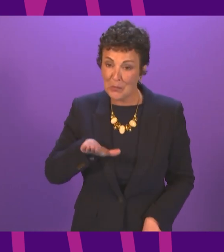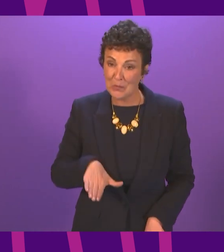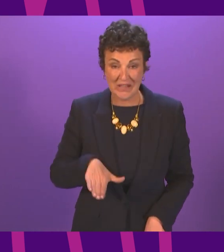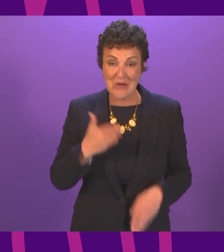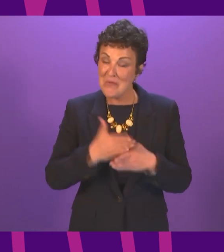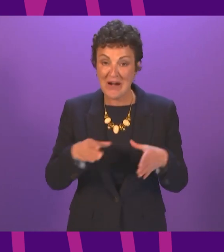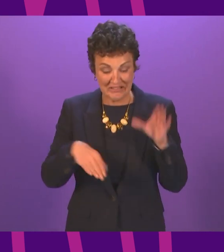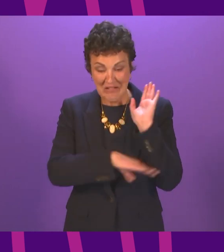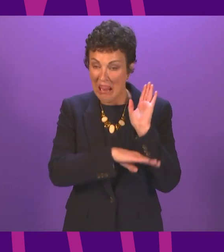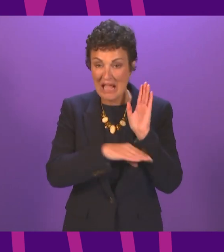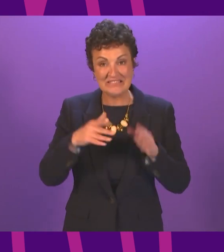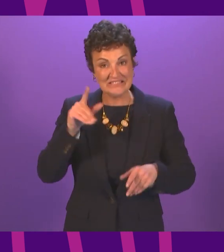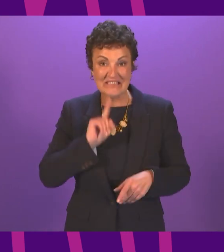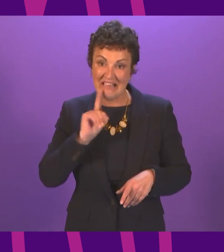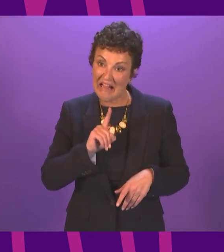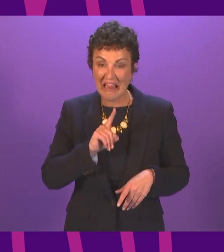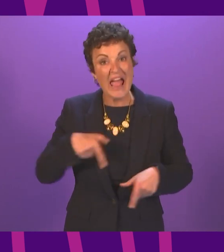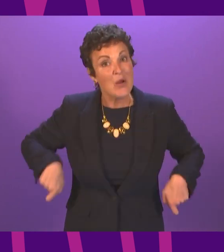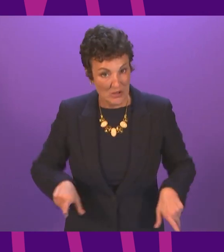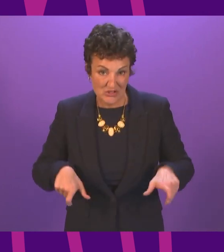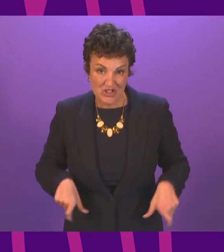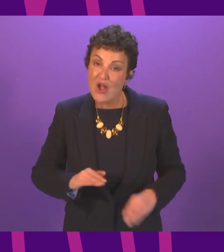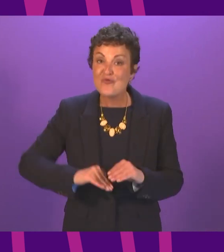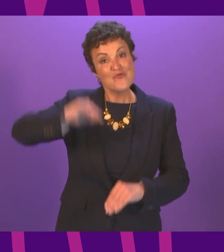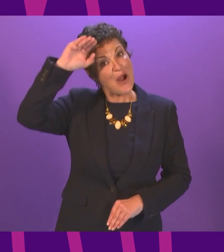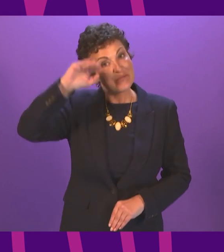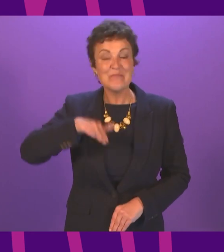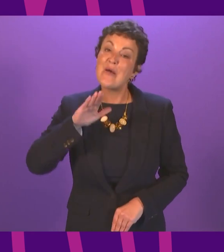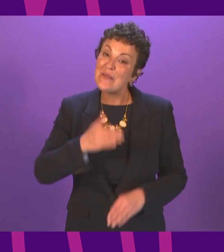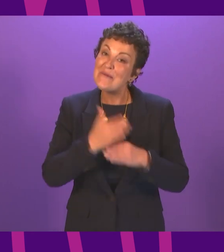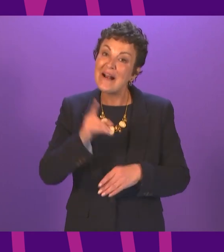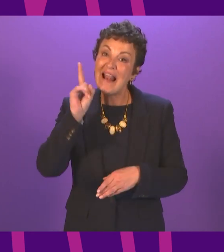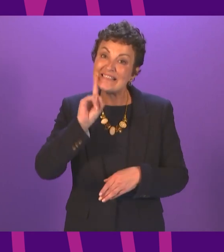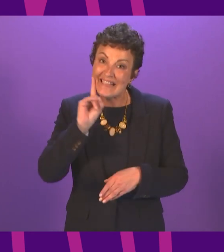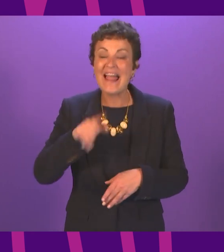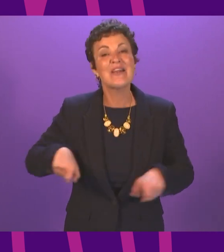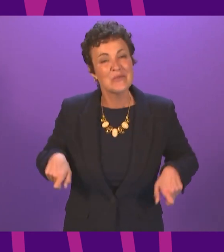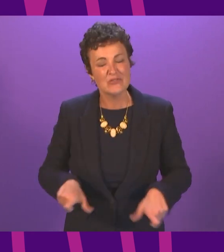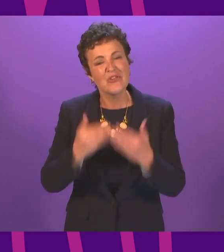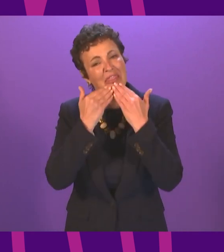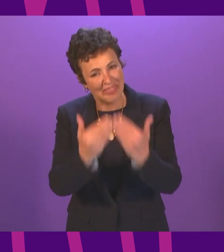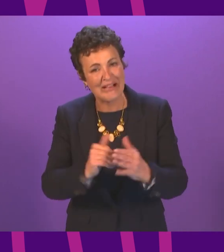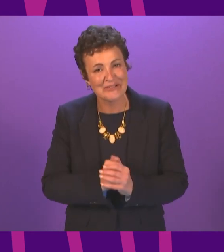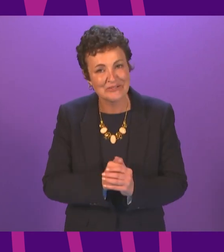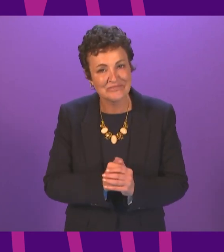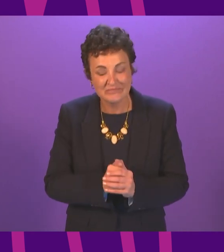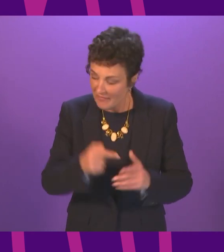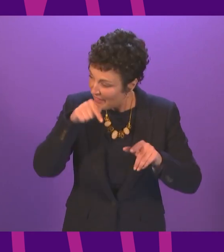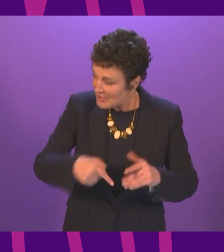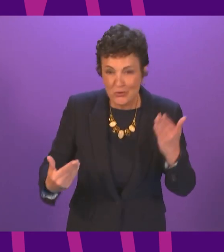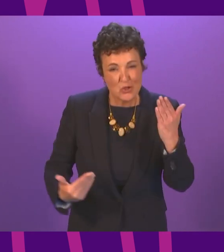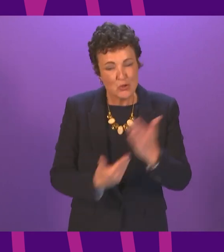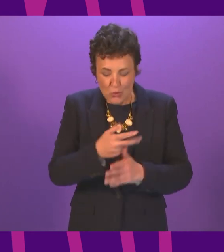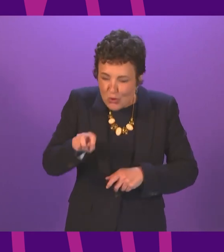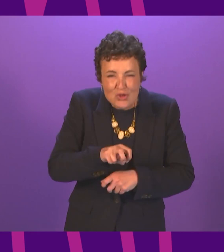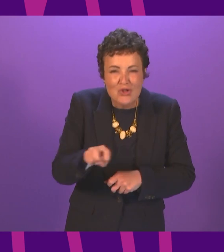wheelchair grew up to be a wee working class MSP in a wheelchair thank you as we start this journey in Holyrood I reflect that